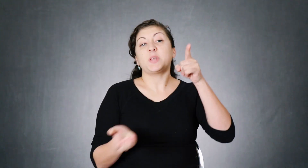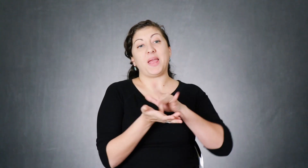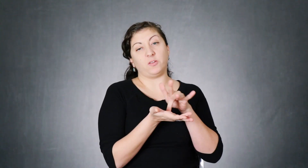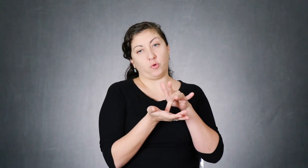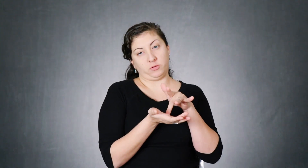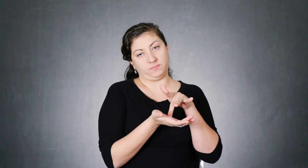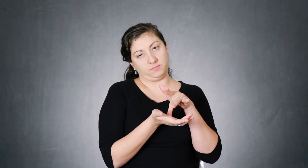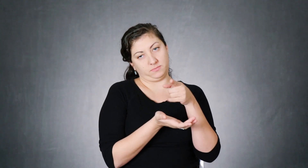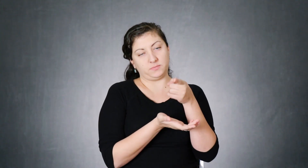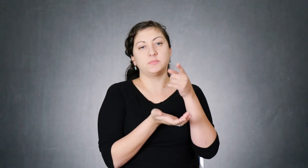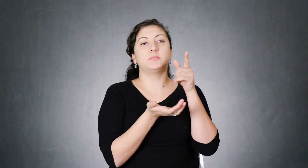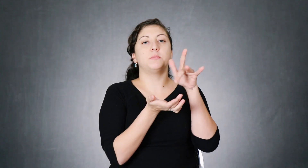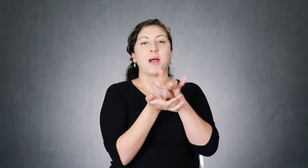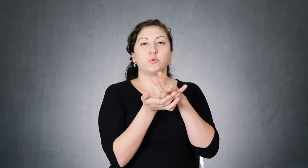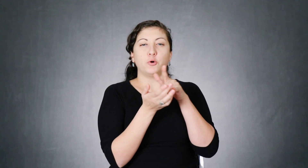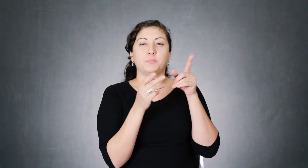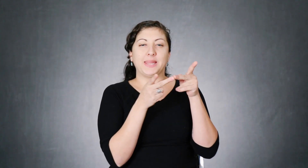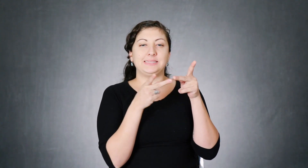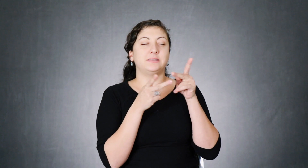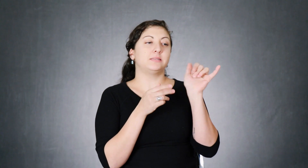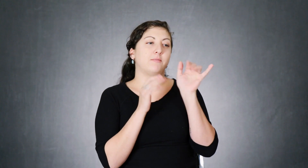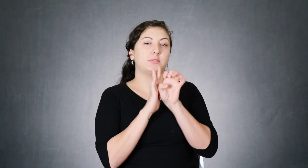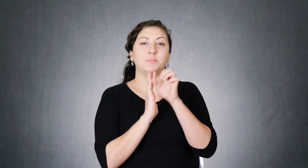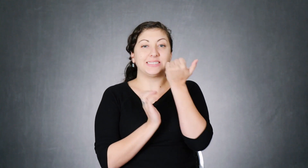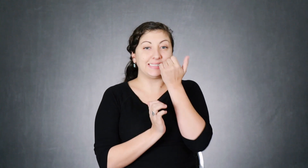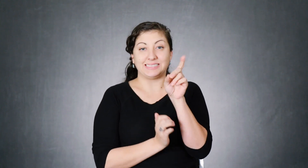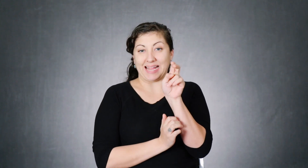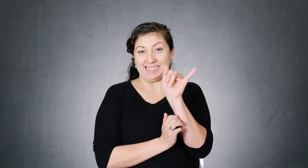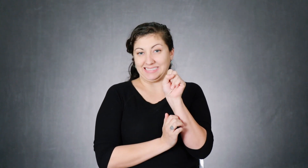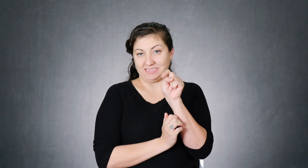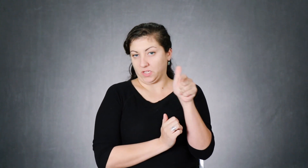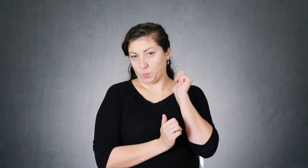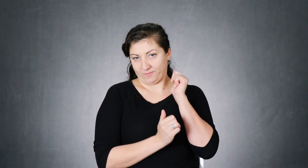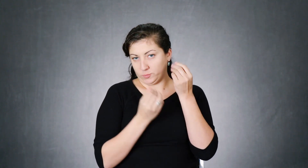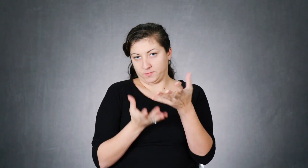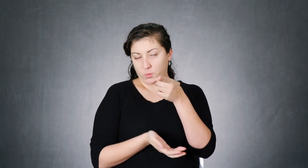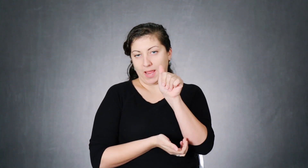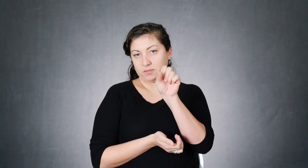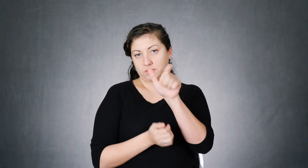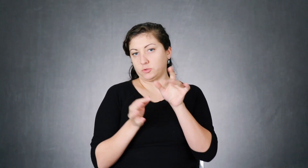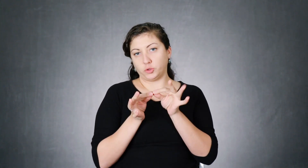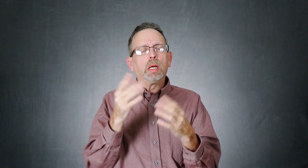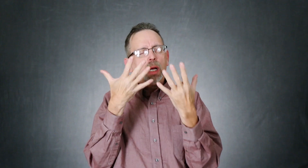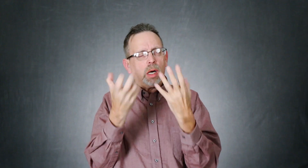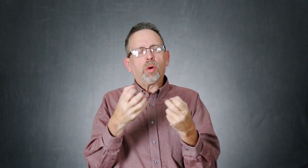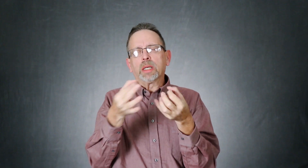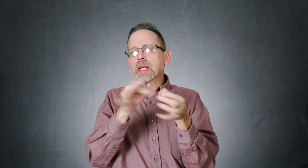Medical situations. Like for example the dentist. They refuse to provide an interpreter. I want captioning.